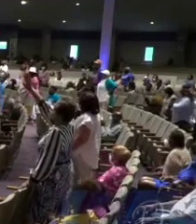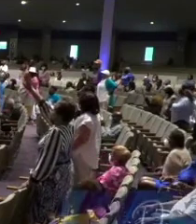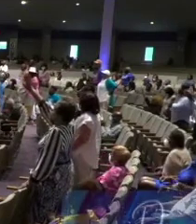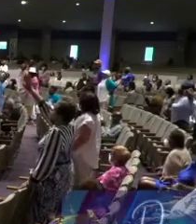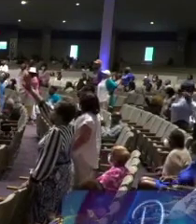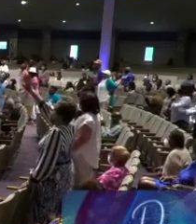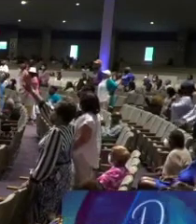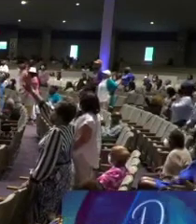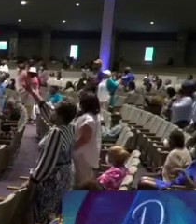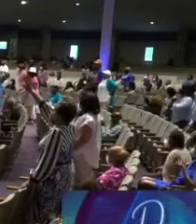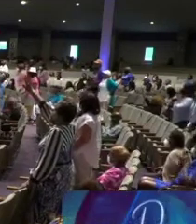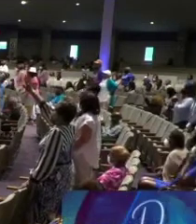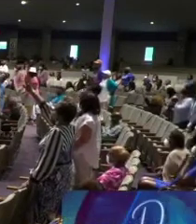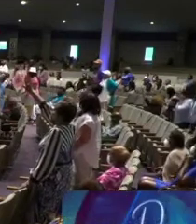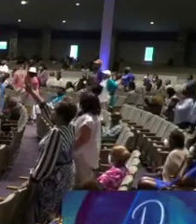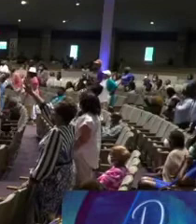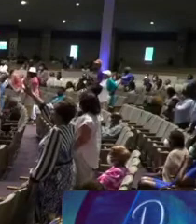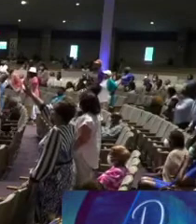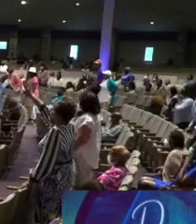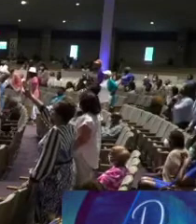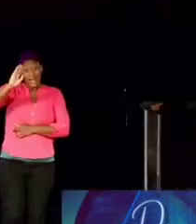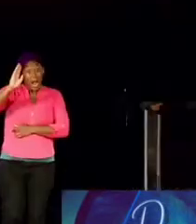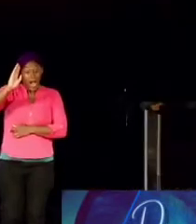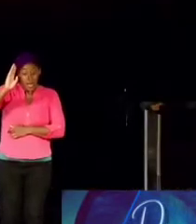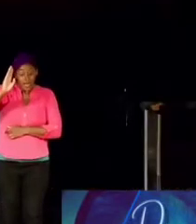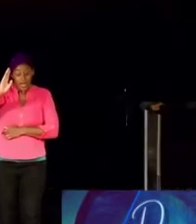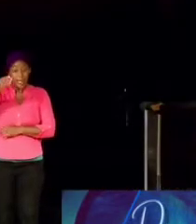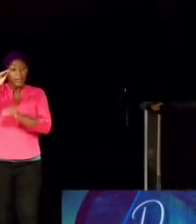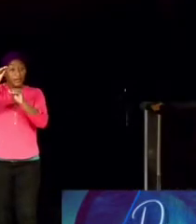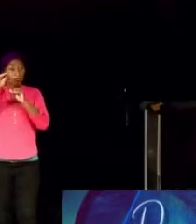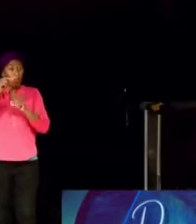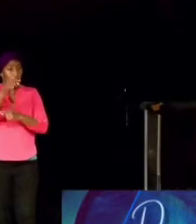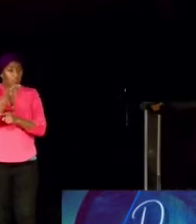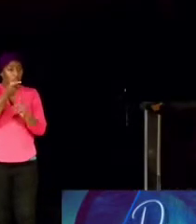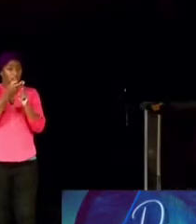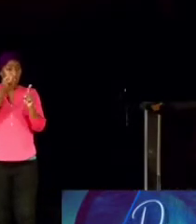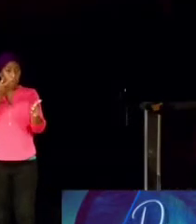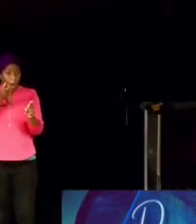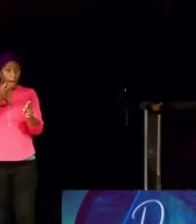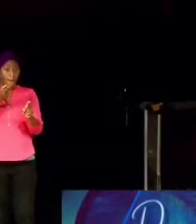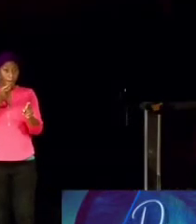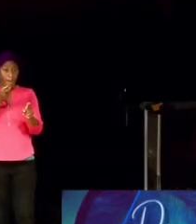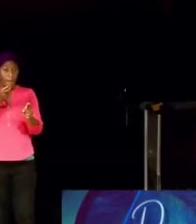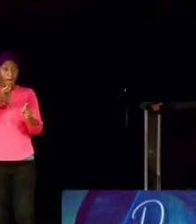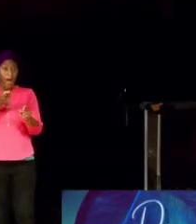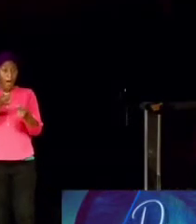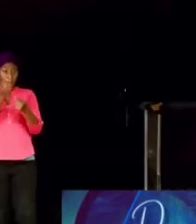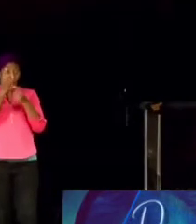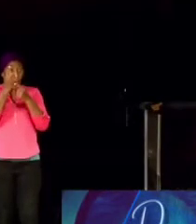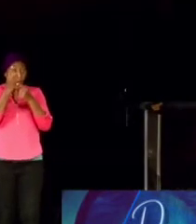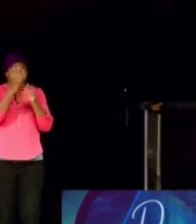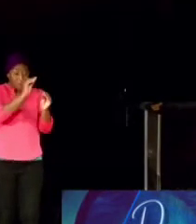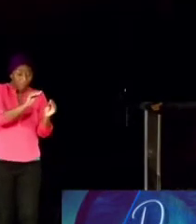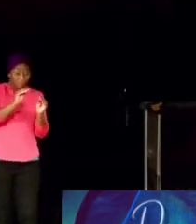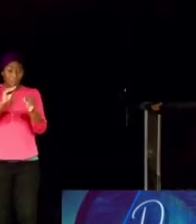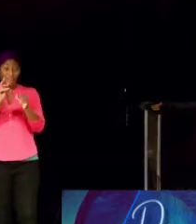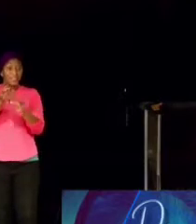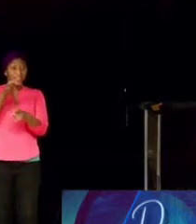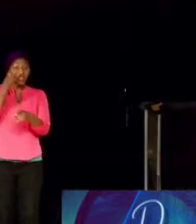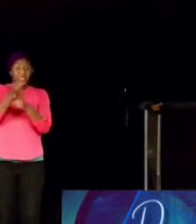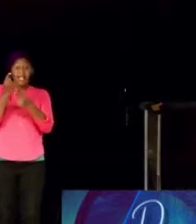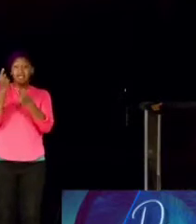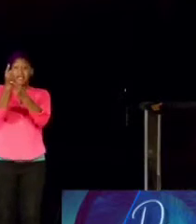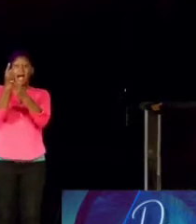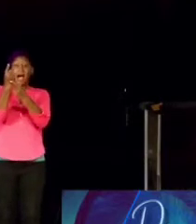has moved you into set time, the word of the Lord is that